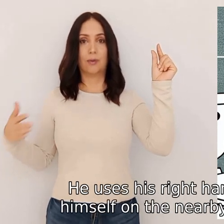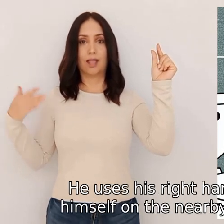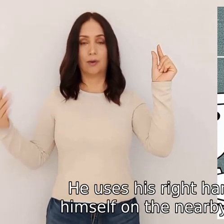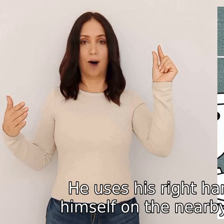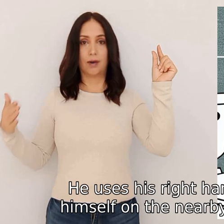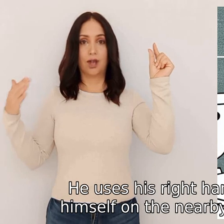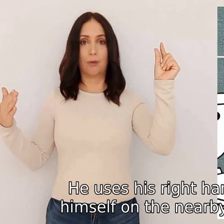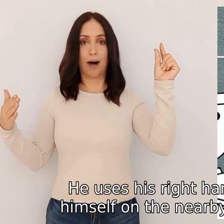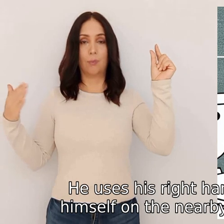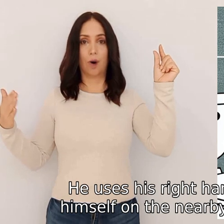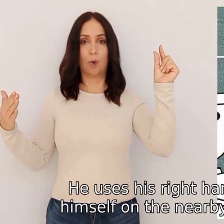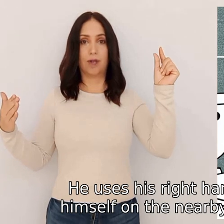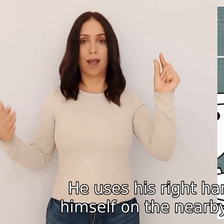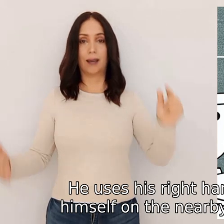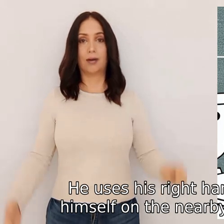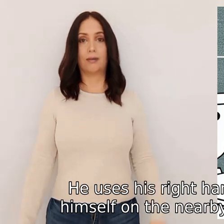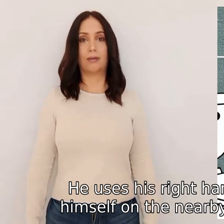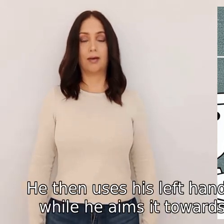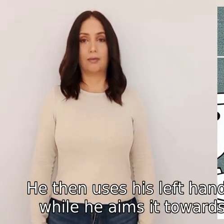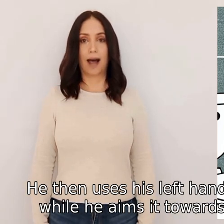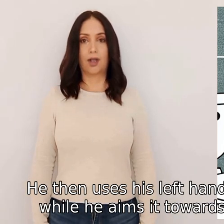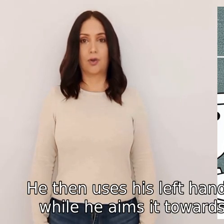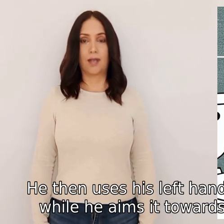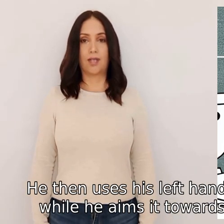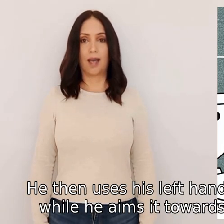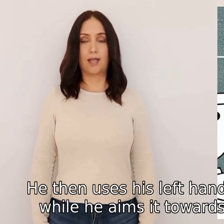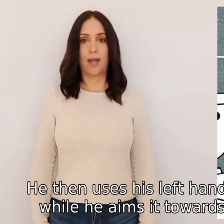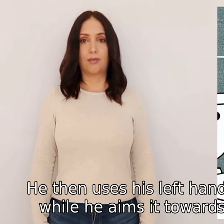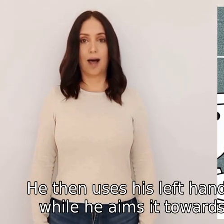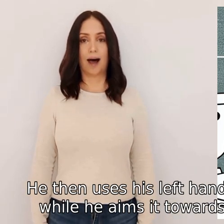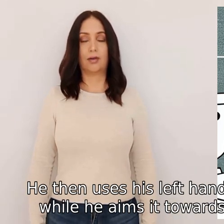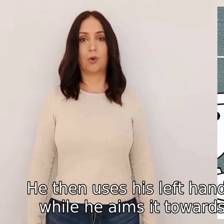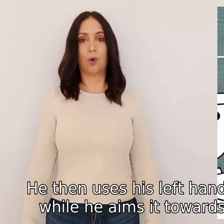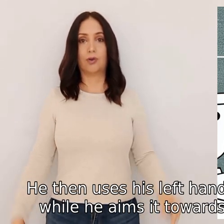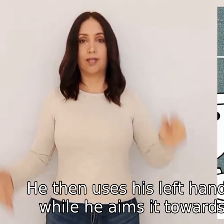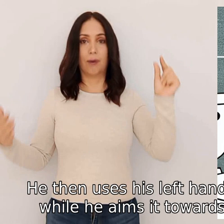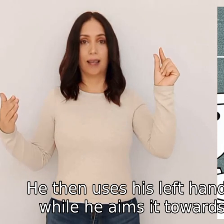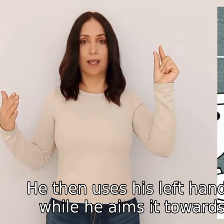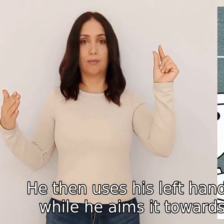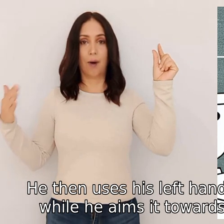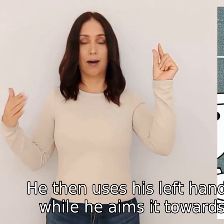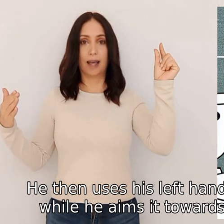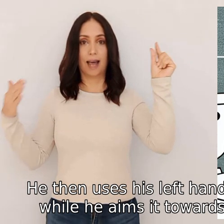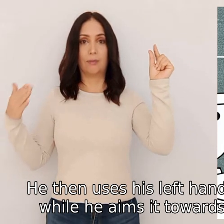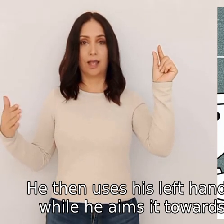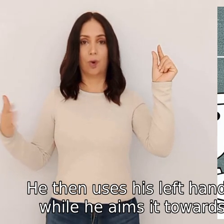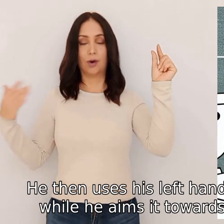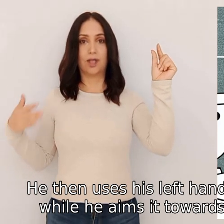himself on the nearby wall or sink he then uses his left hand to hold his penis while he aims it towards